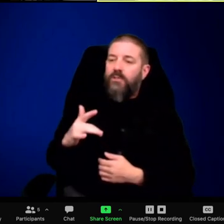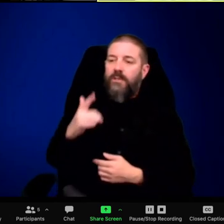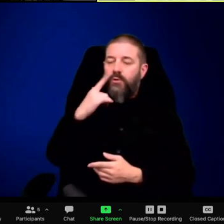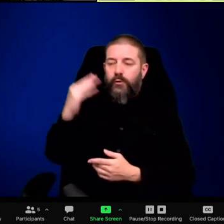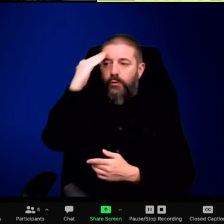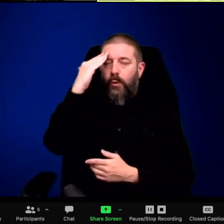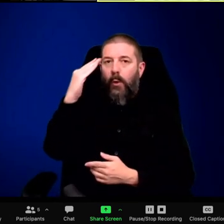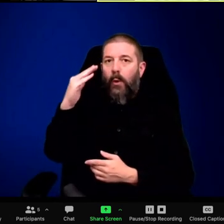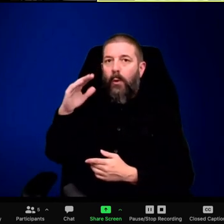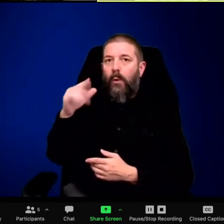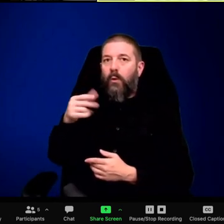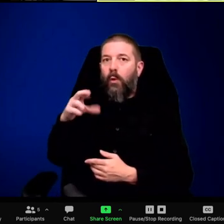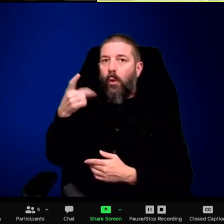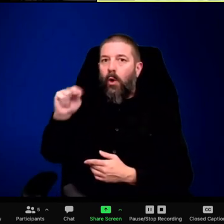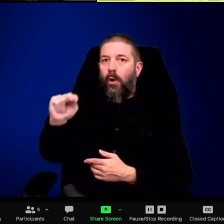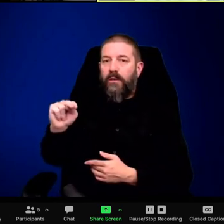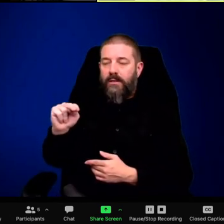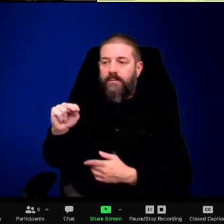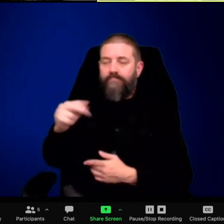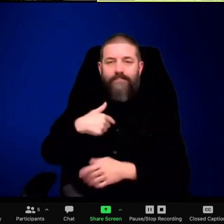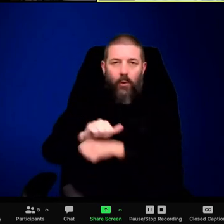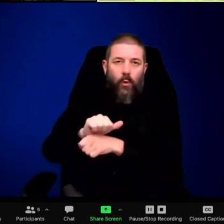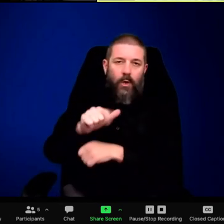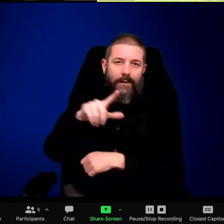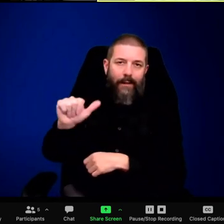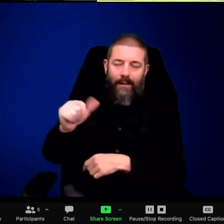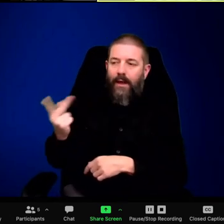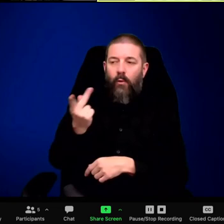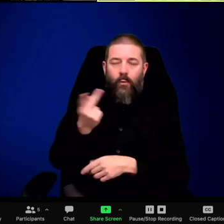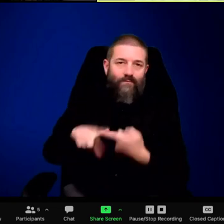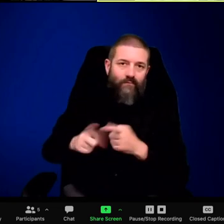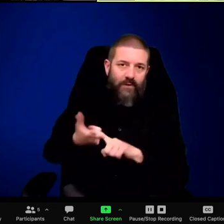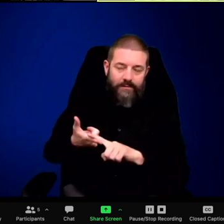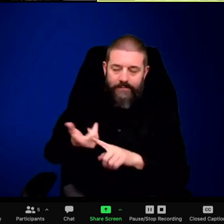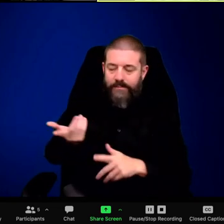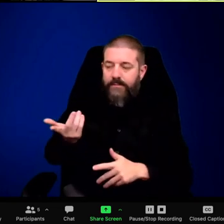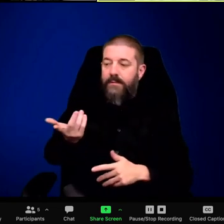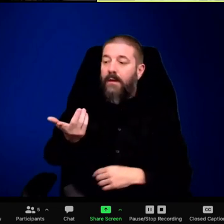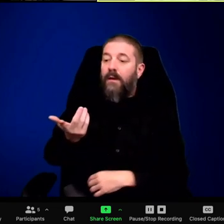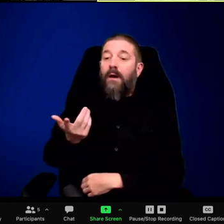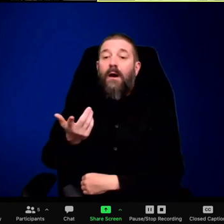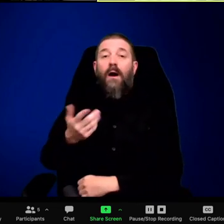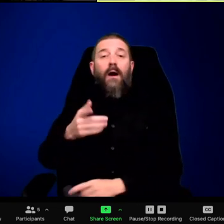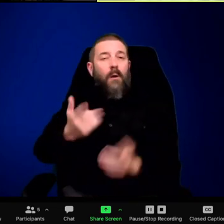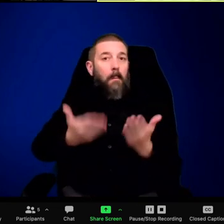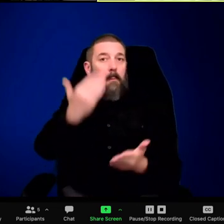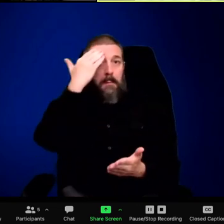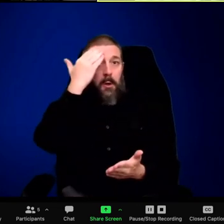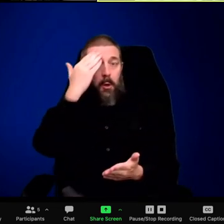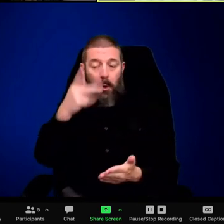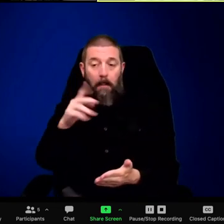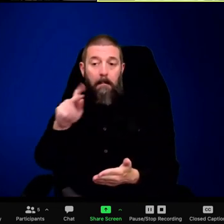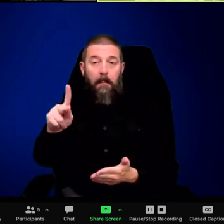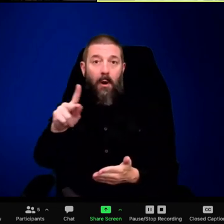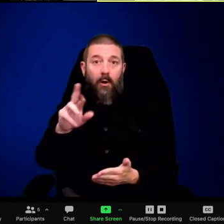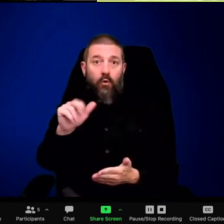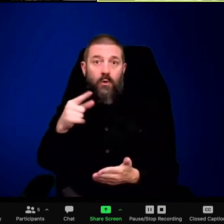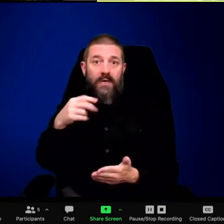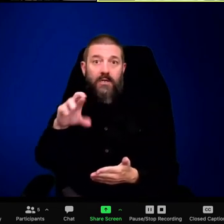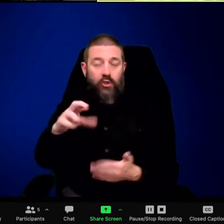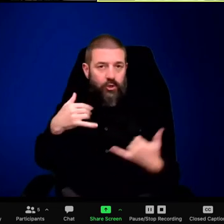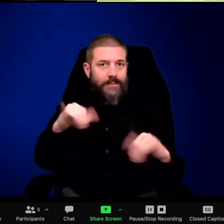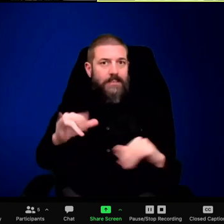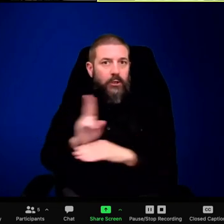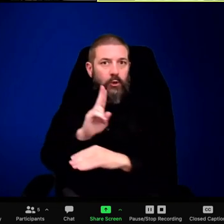mean, learn from eight. But, you know, and then there's a lot of times when there's depredation, they end up killing